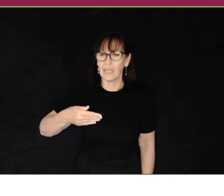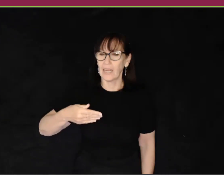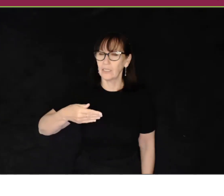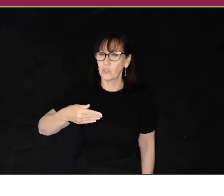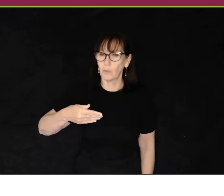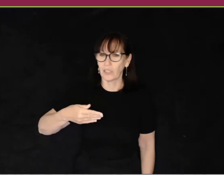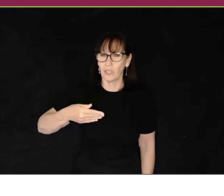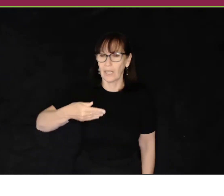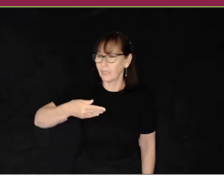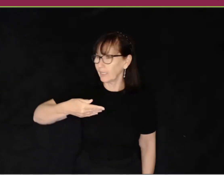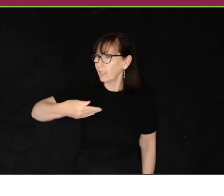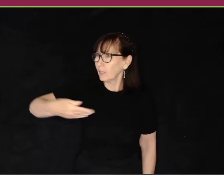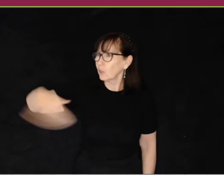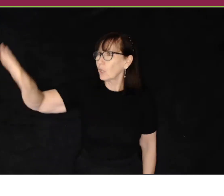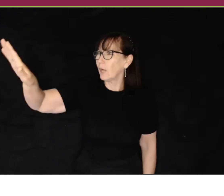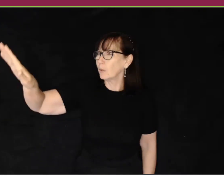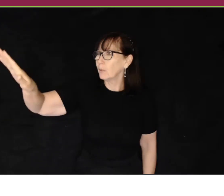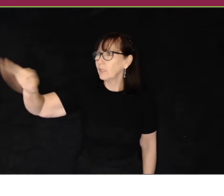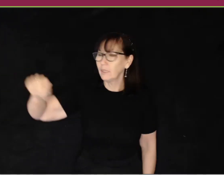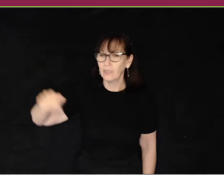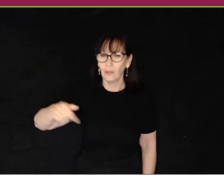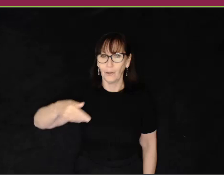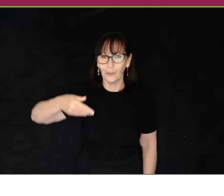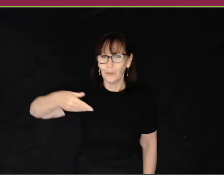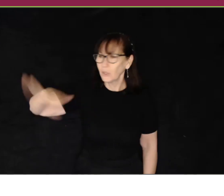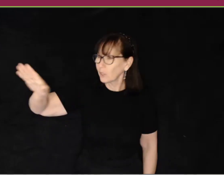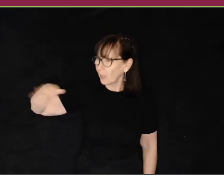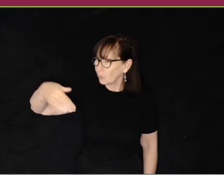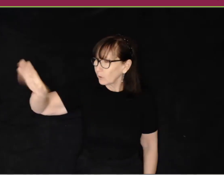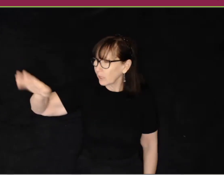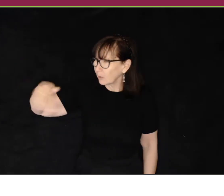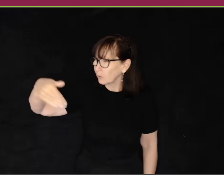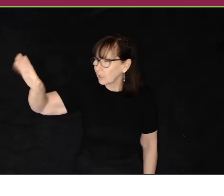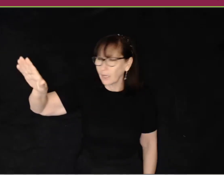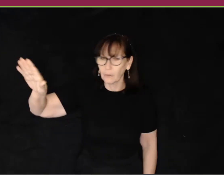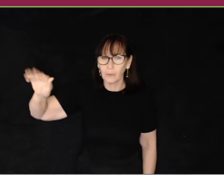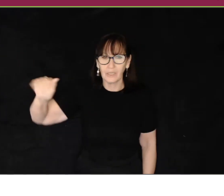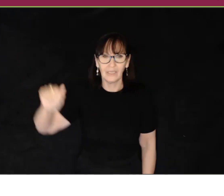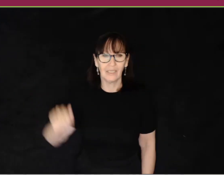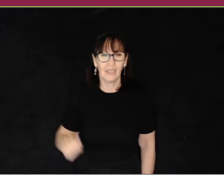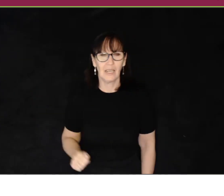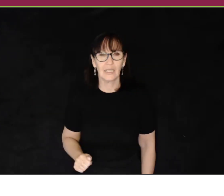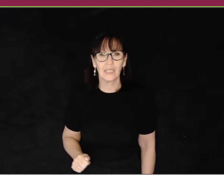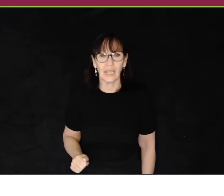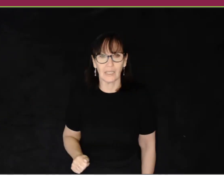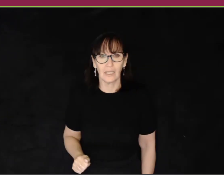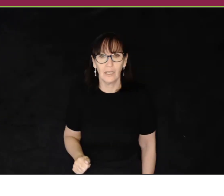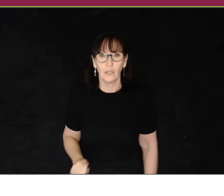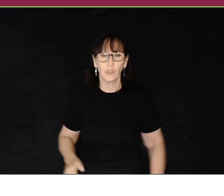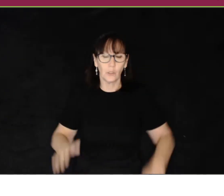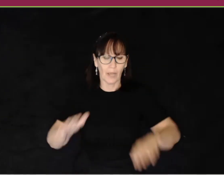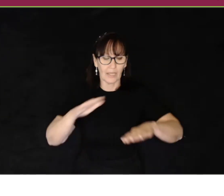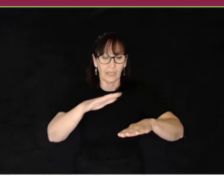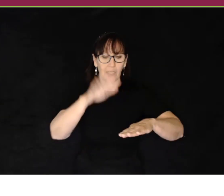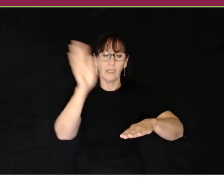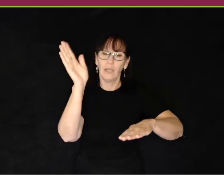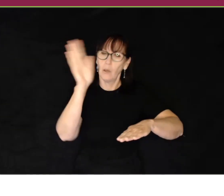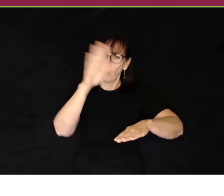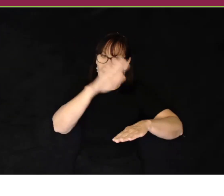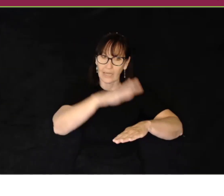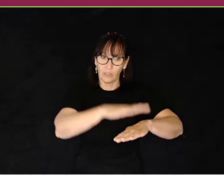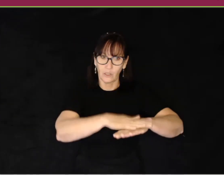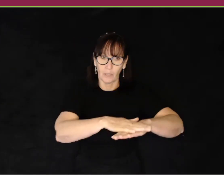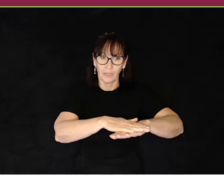-handed and it's directionality. Go. Or go. Go. Go. Go. Sit. Two-handed.